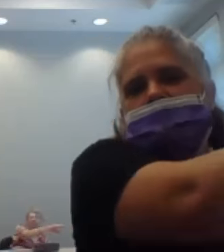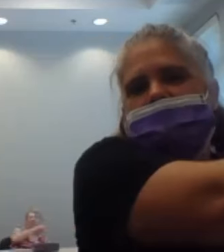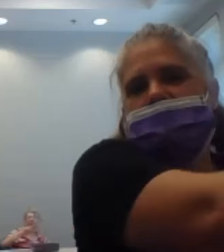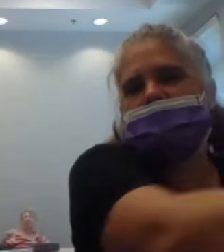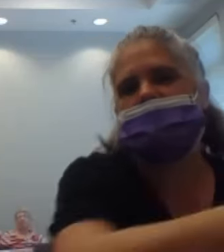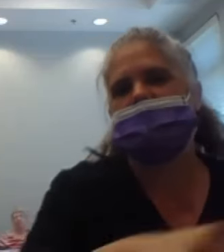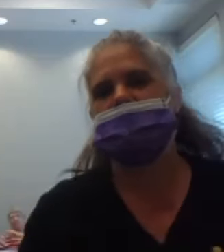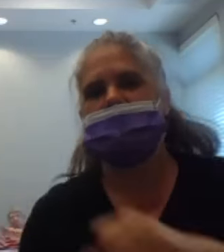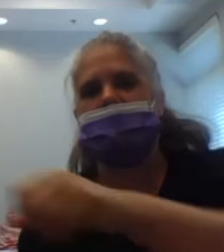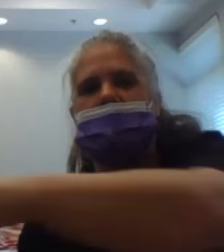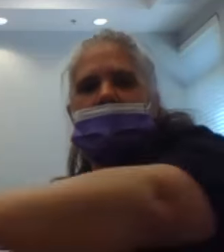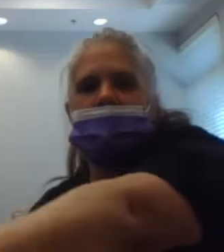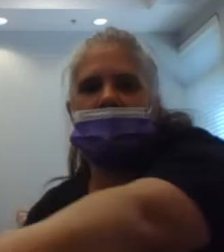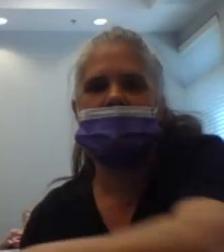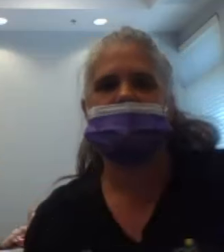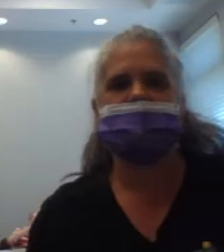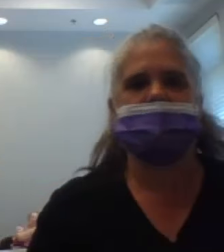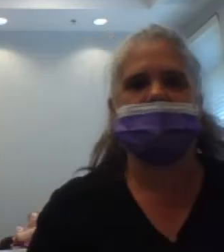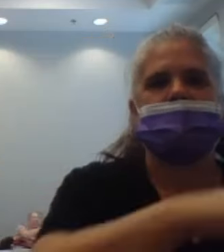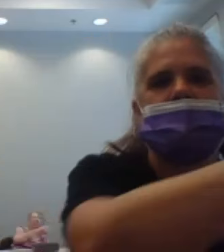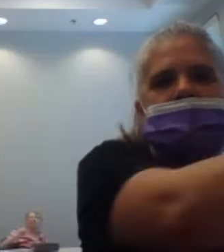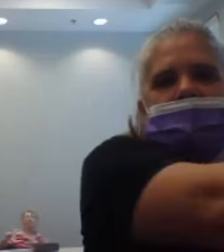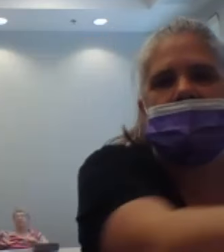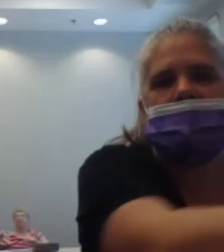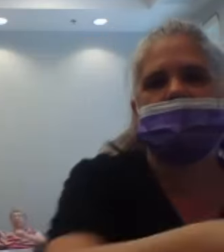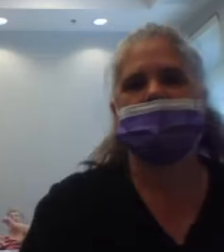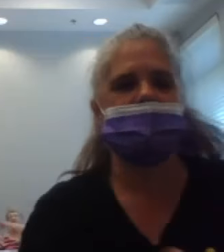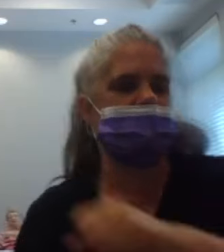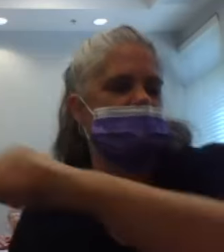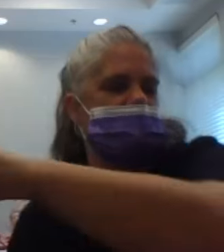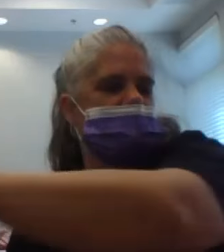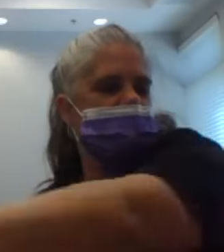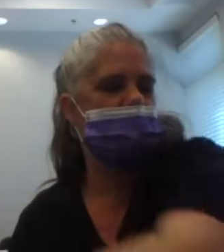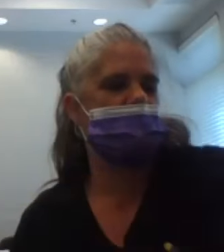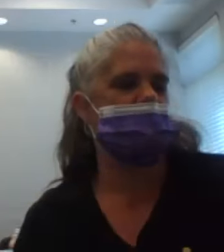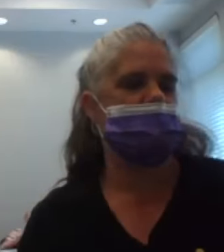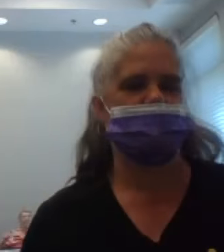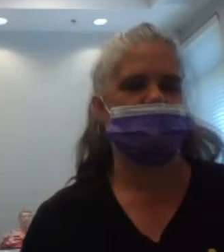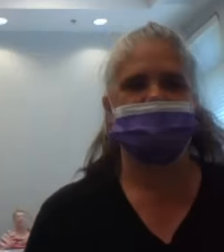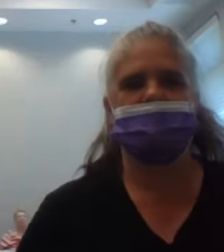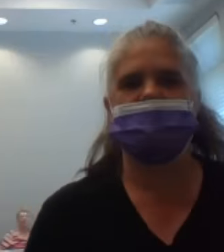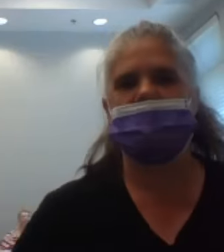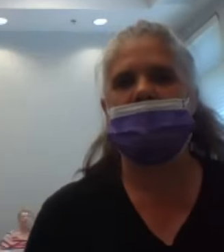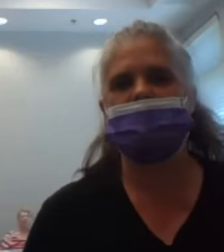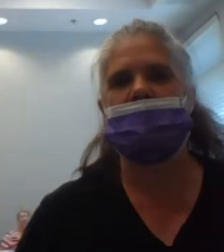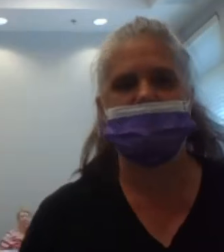17, 18, 19, 20. Now shake out your arms.